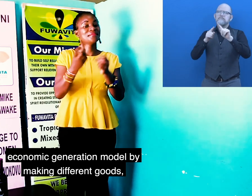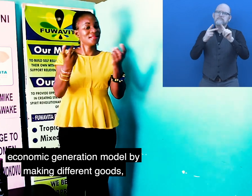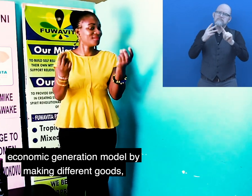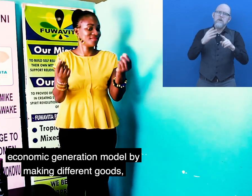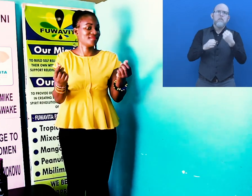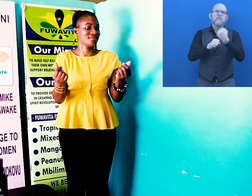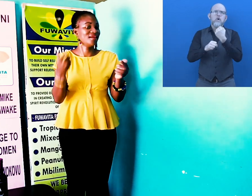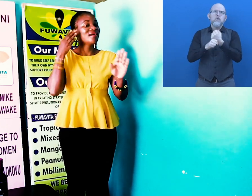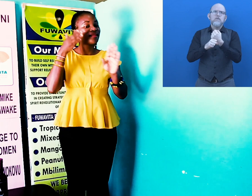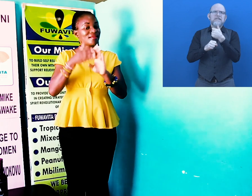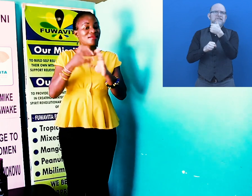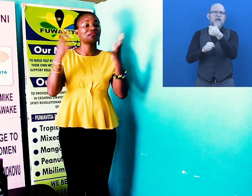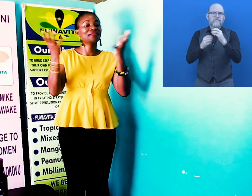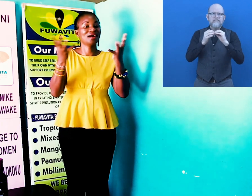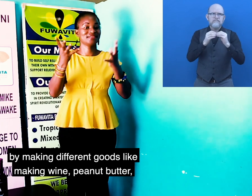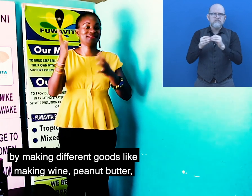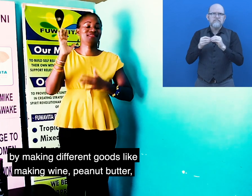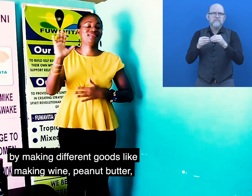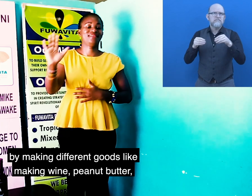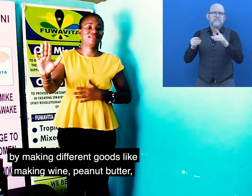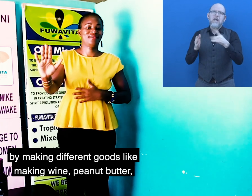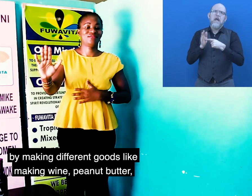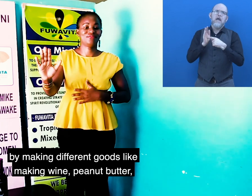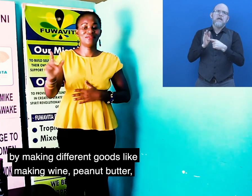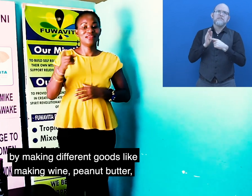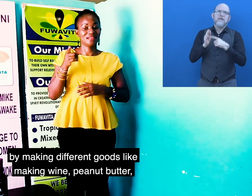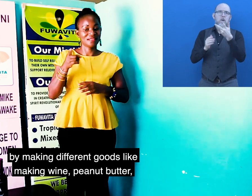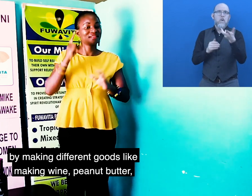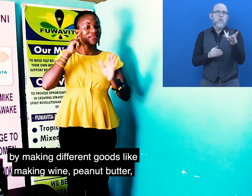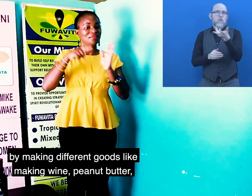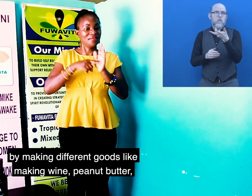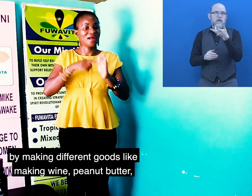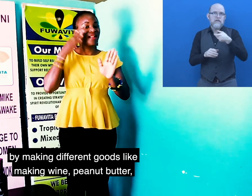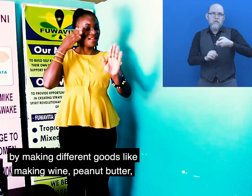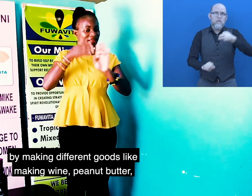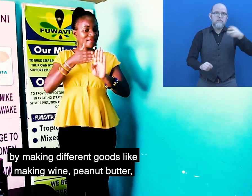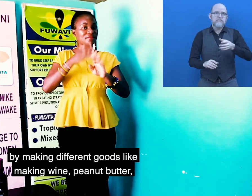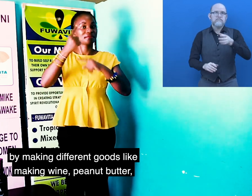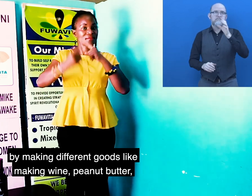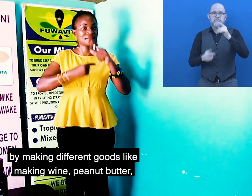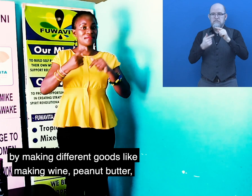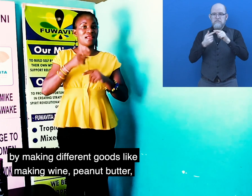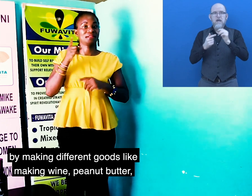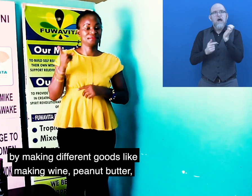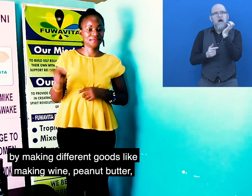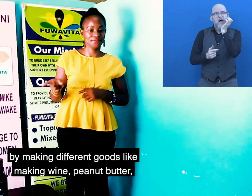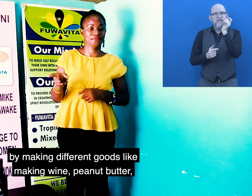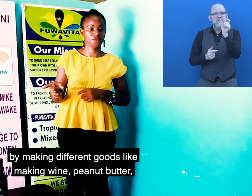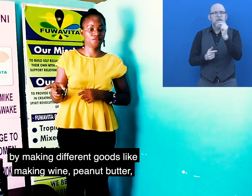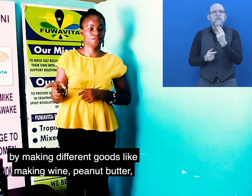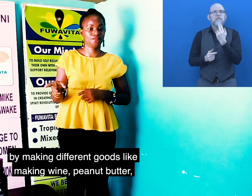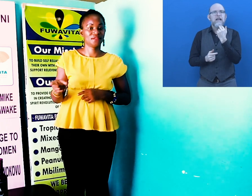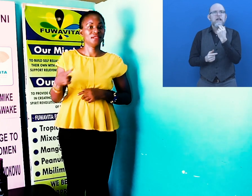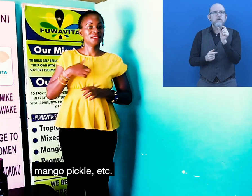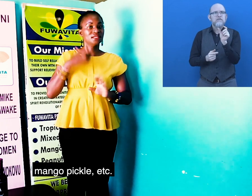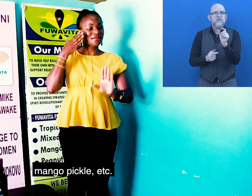goods, by making different goods like making wine, peanut